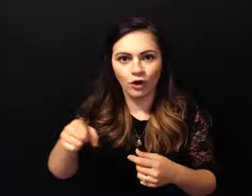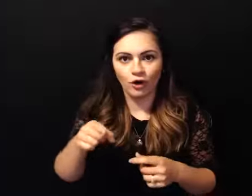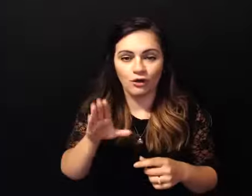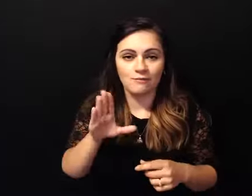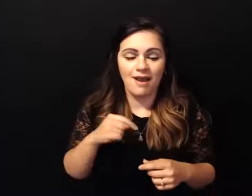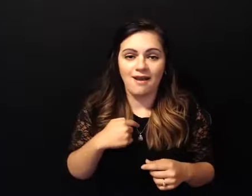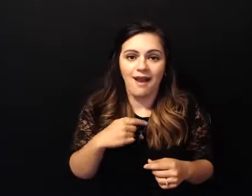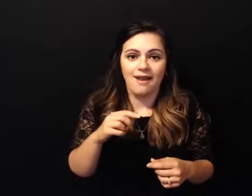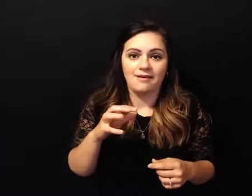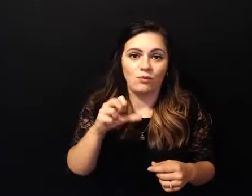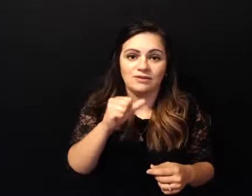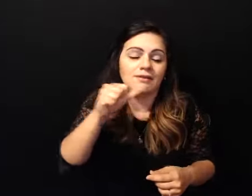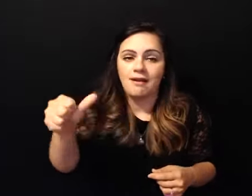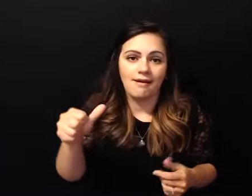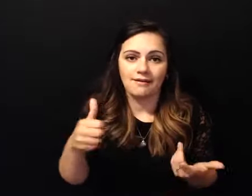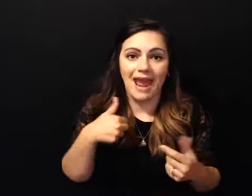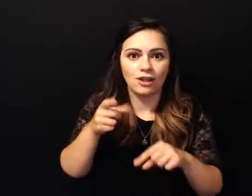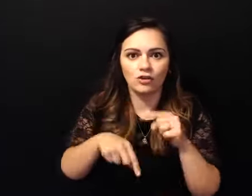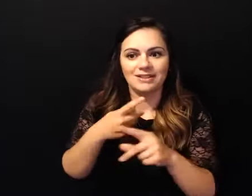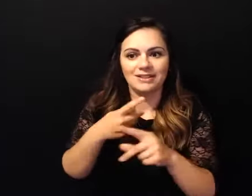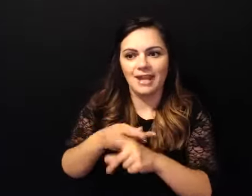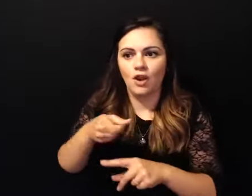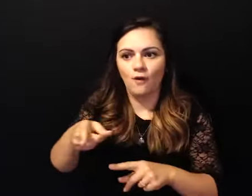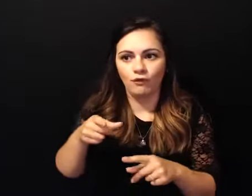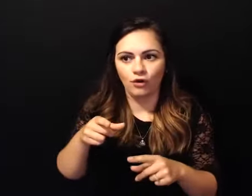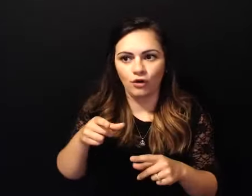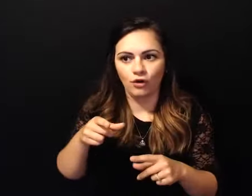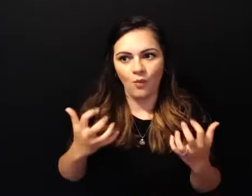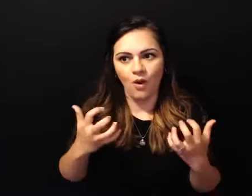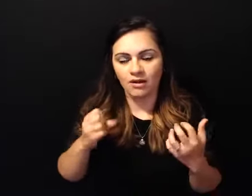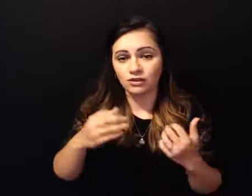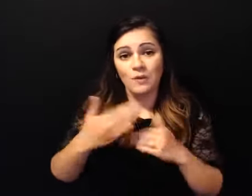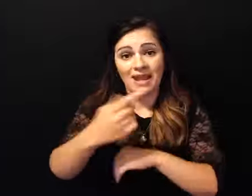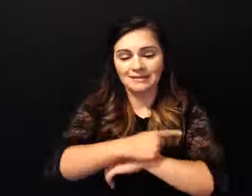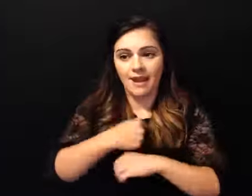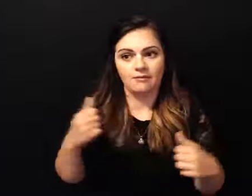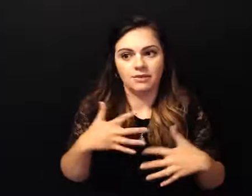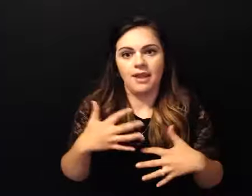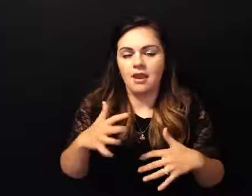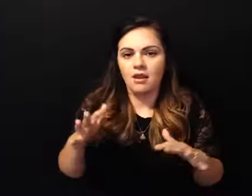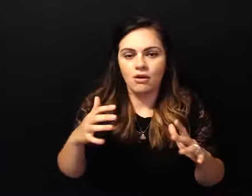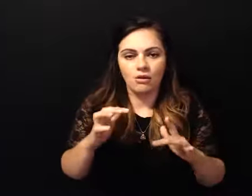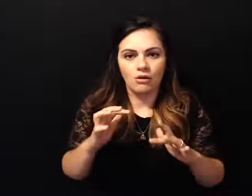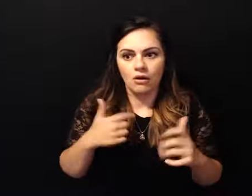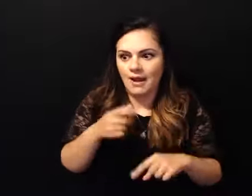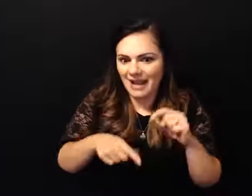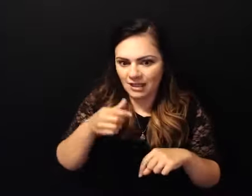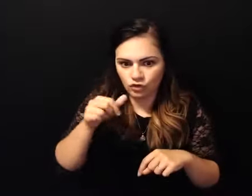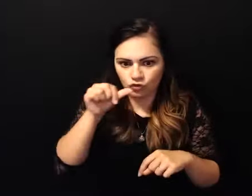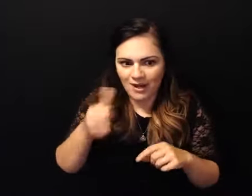get up and take care of her like i want to so i got scared the next day and i thought that's it i can't drink i can't drink anymore you know but having a decision to say i can't